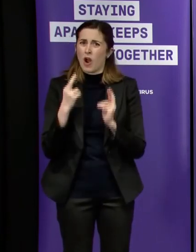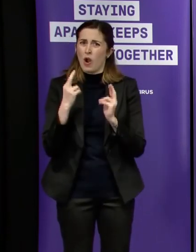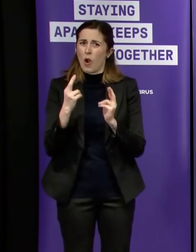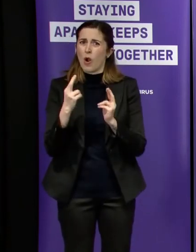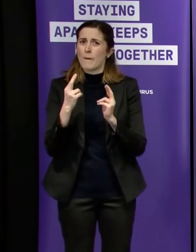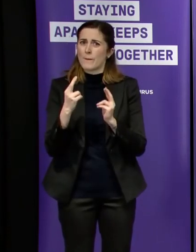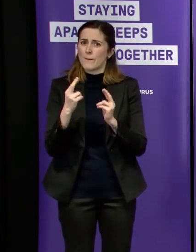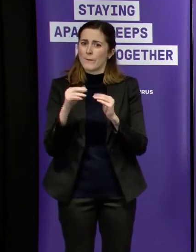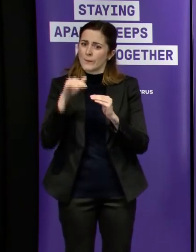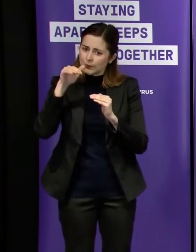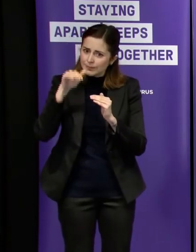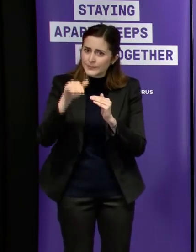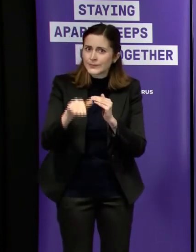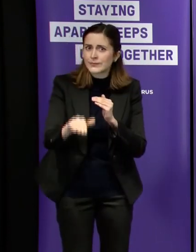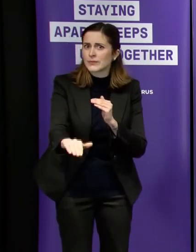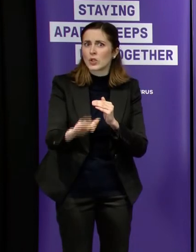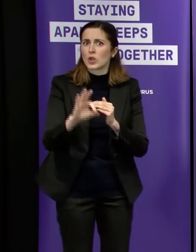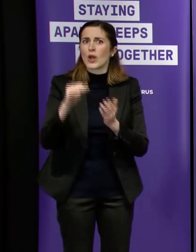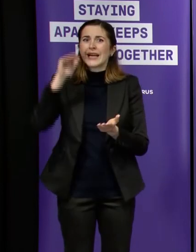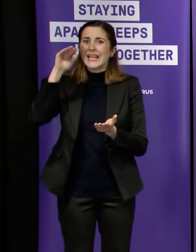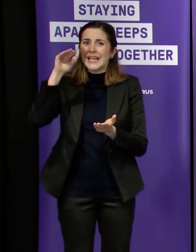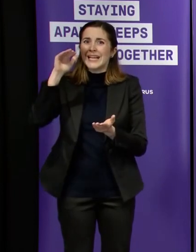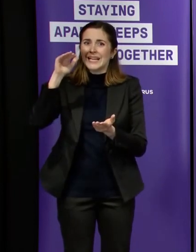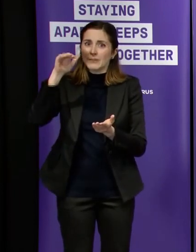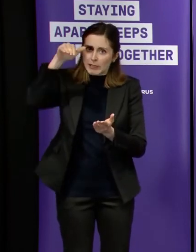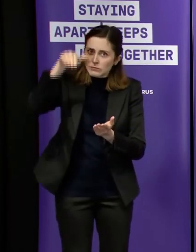number of days um that it continues to come down